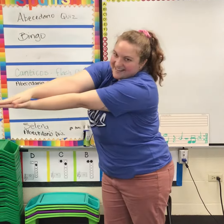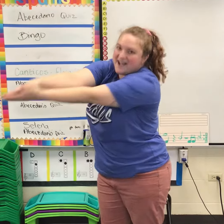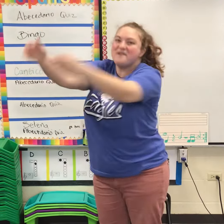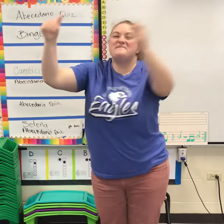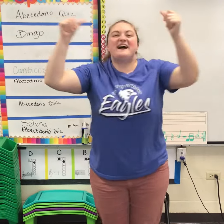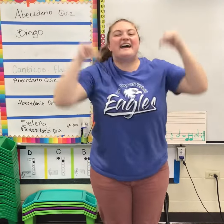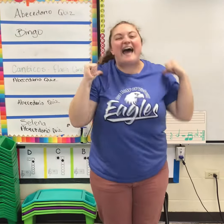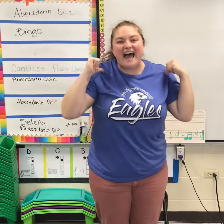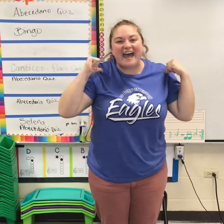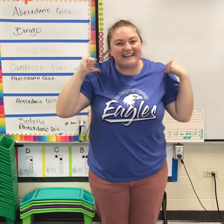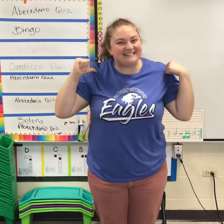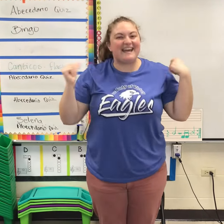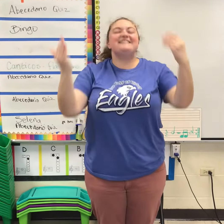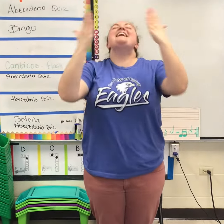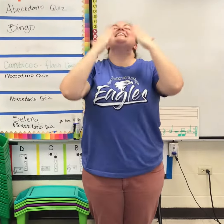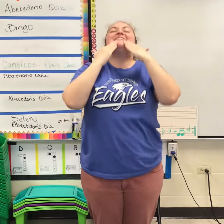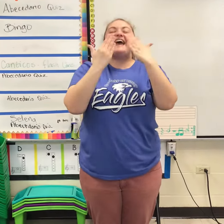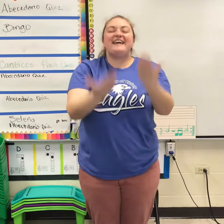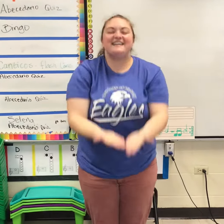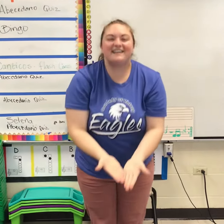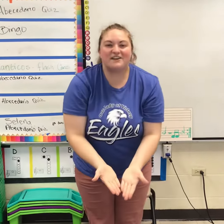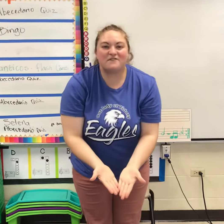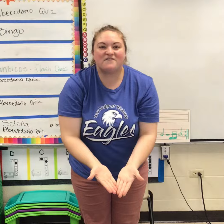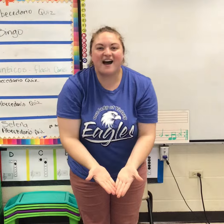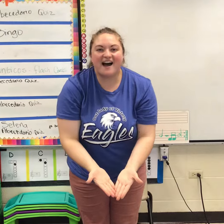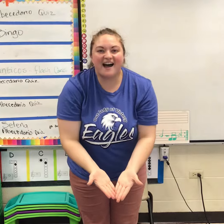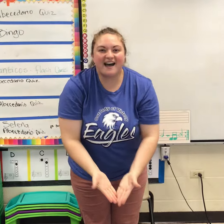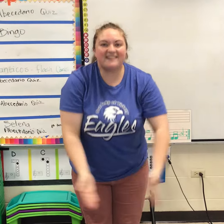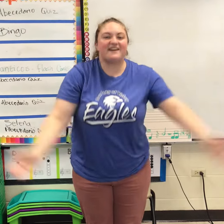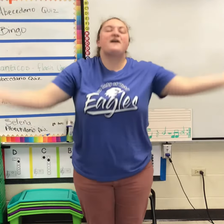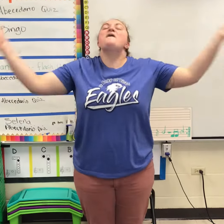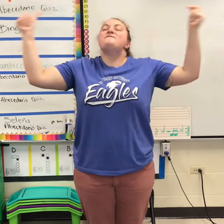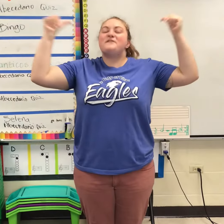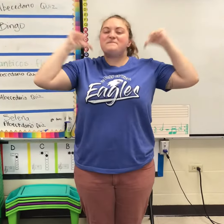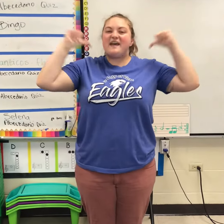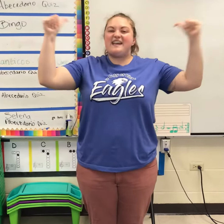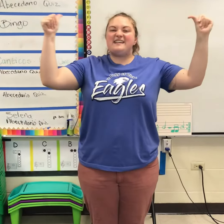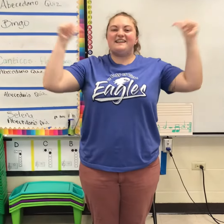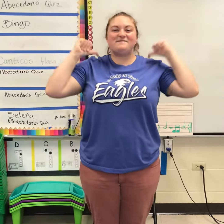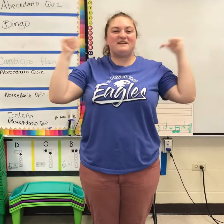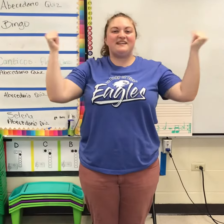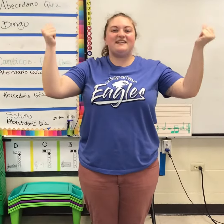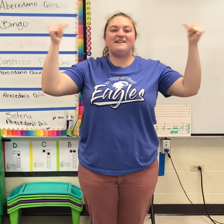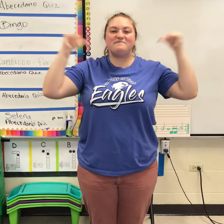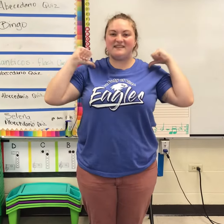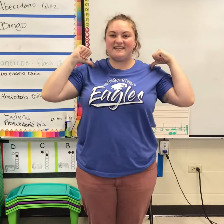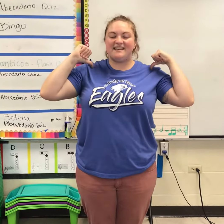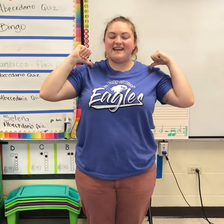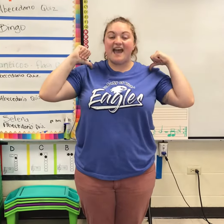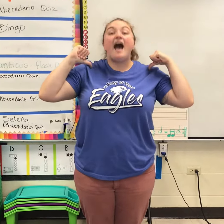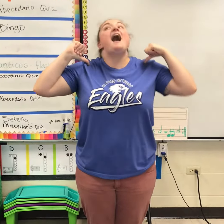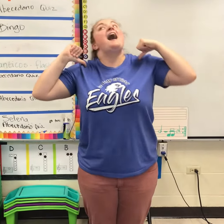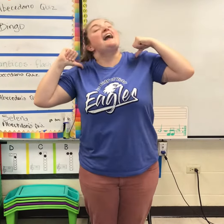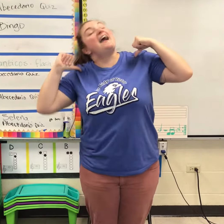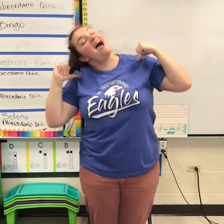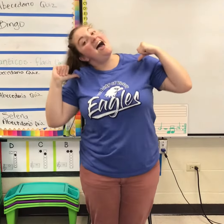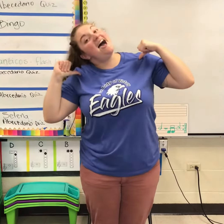But I just thank you Father for making me me. Cuz